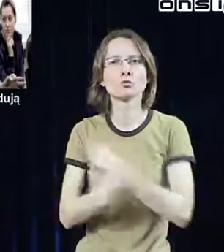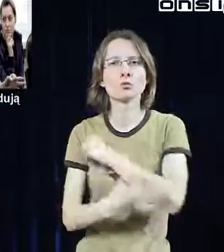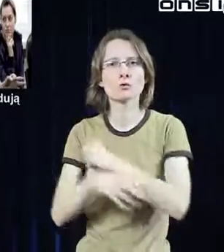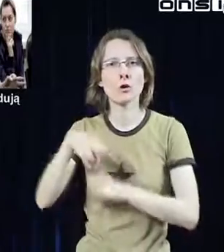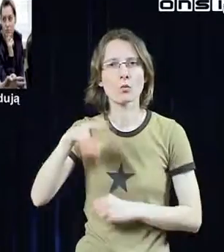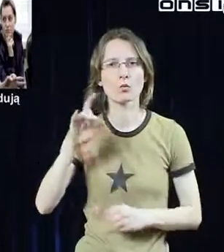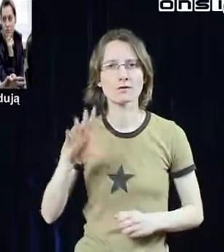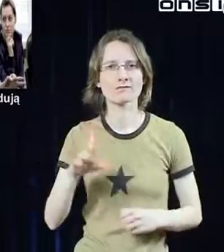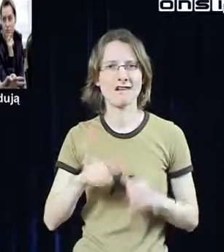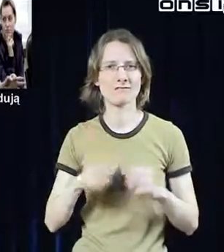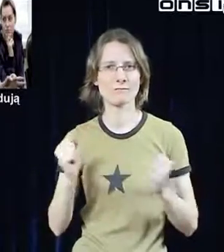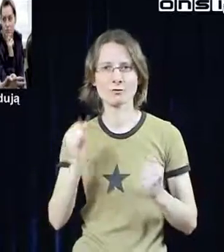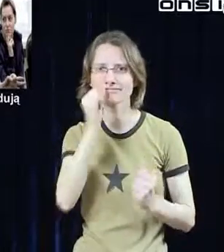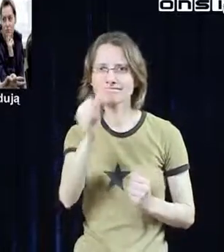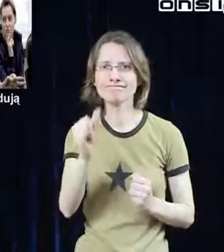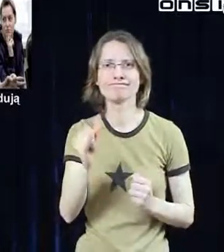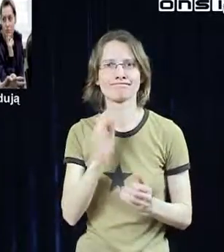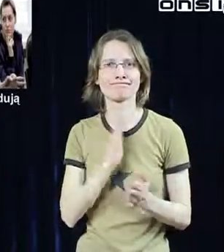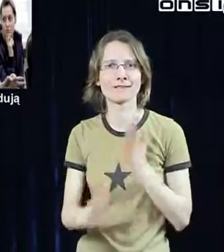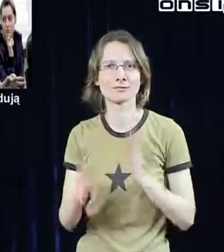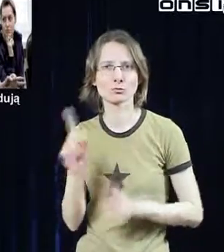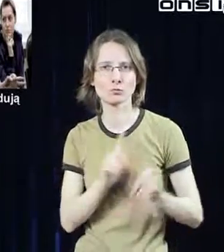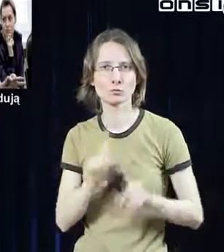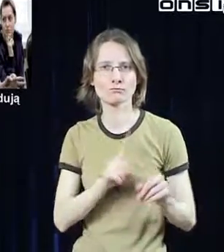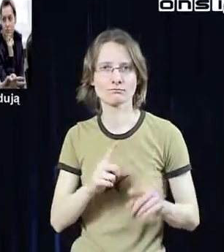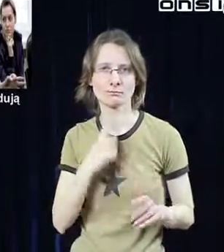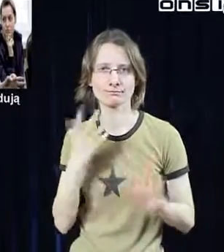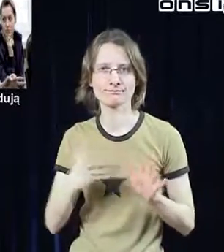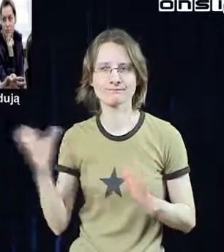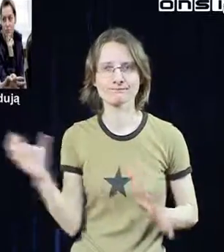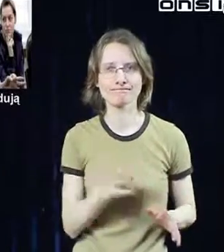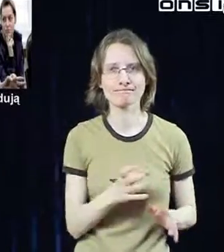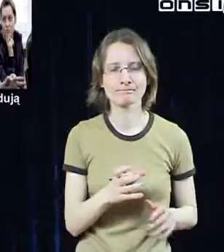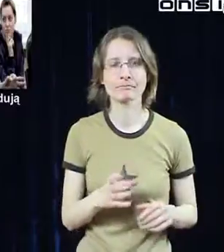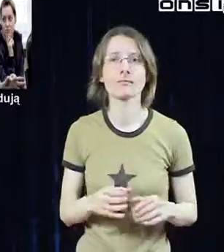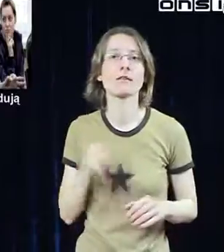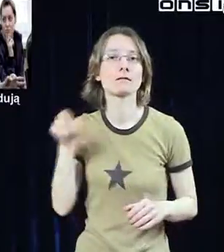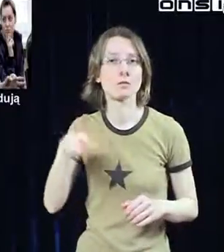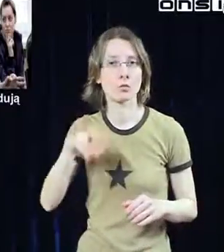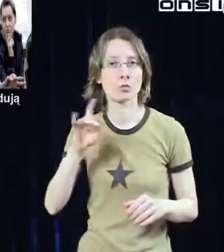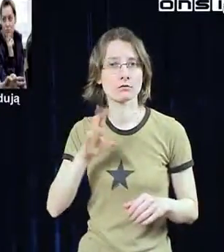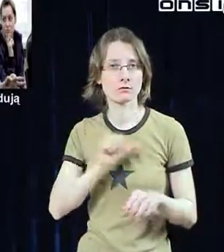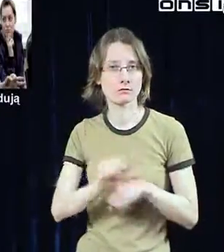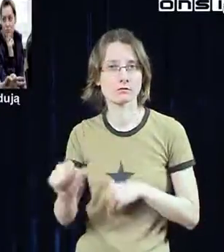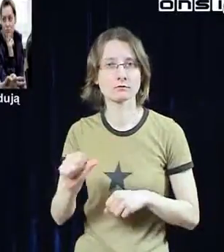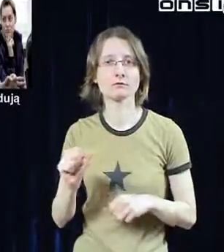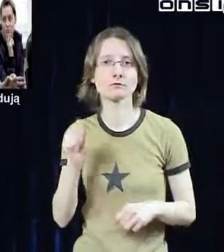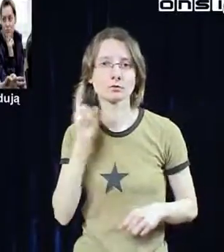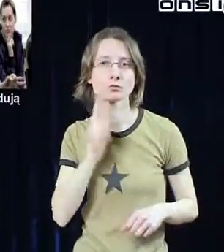All I want is a kiss, cause you'll never sound fine All I want is a love to do, make some